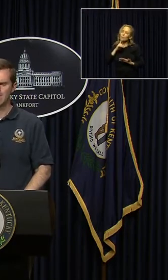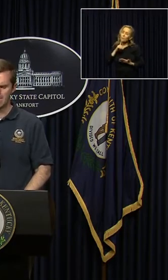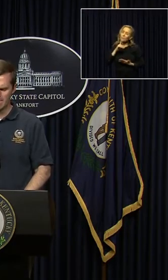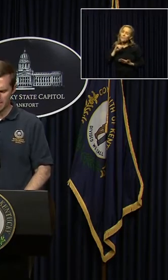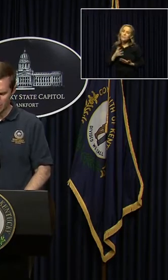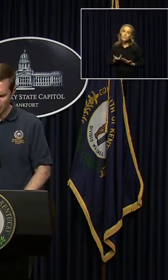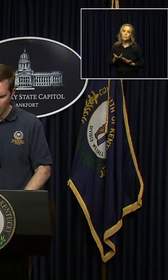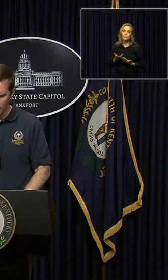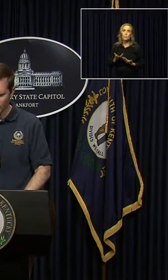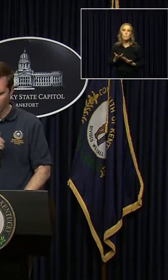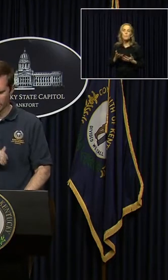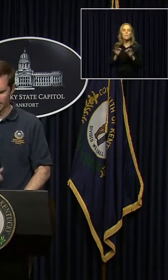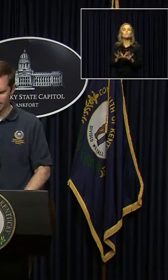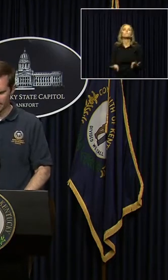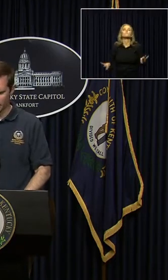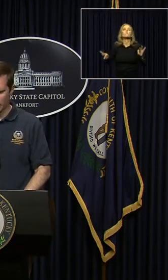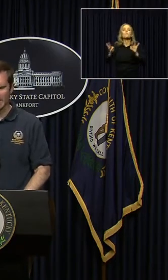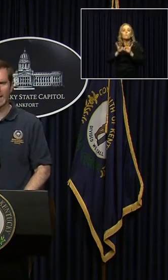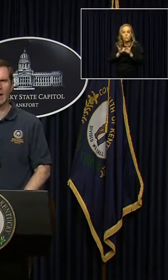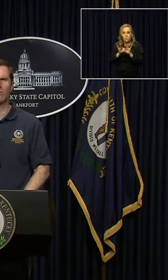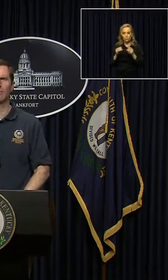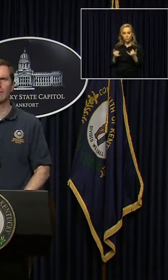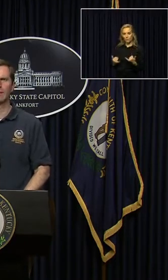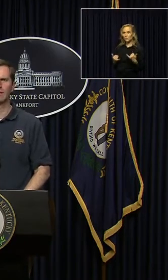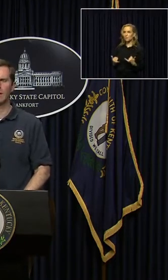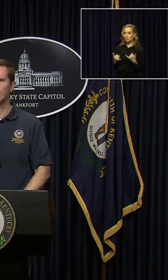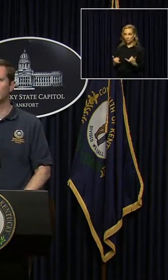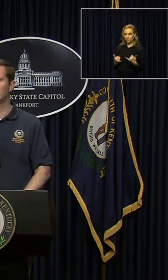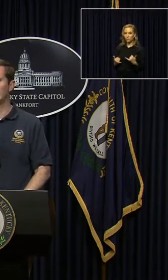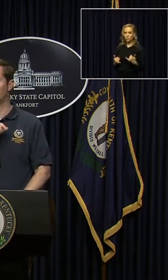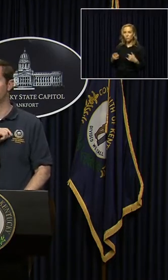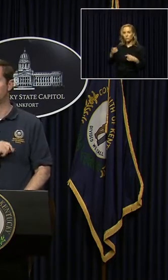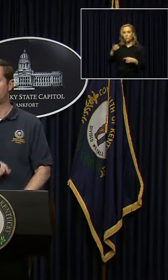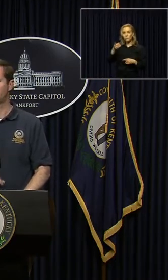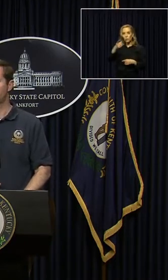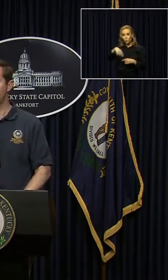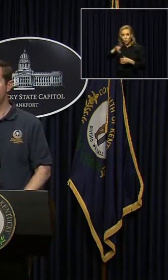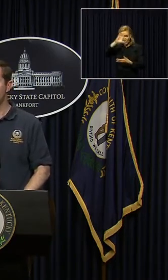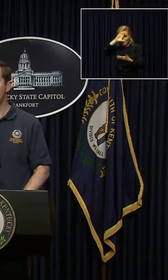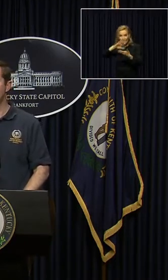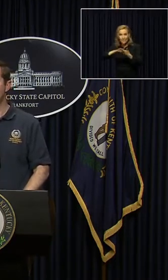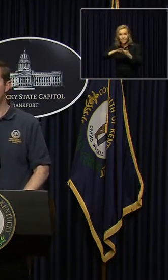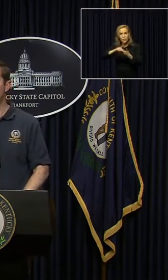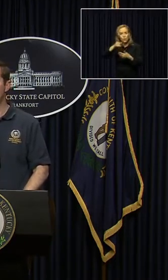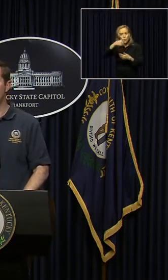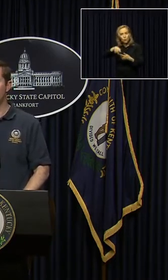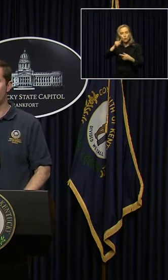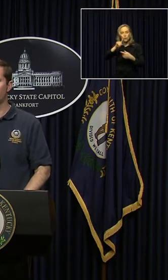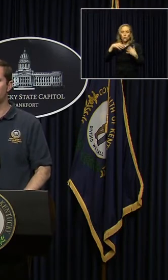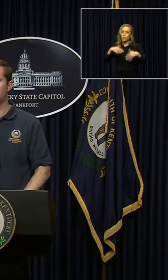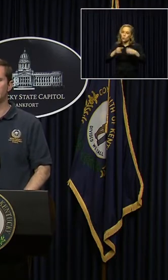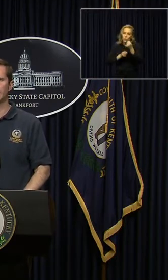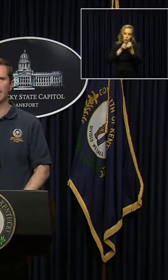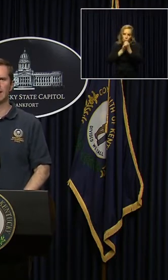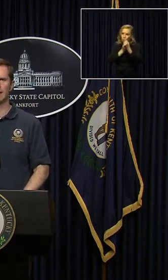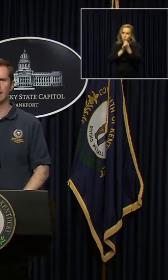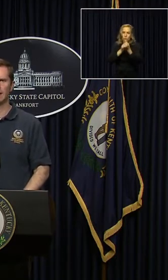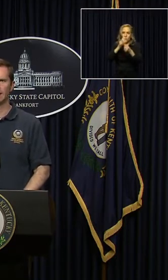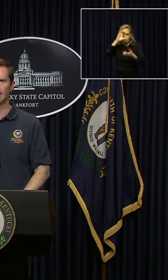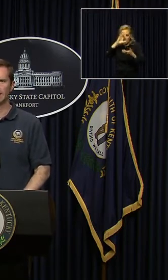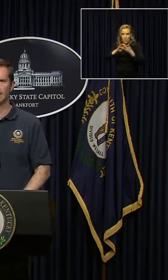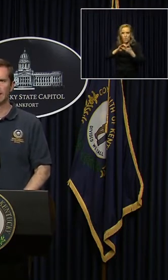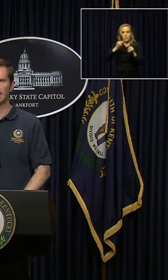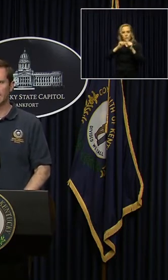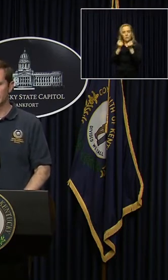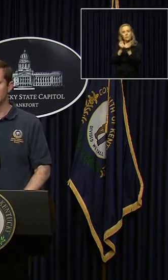it's so important right now. So I need you to believe I need you to believe that you are part of Team Kentucky